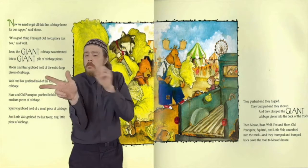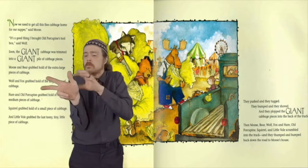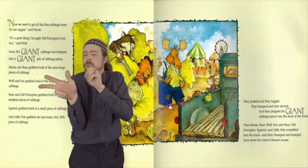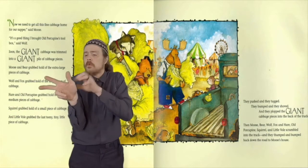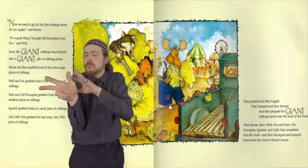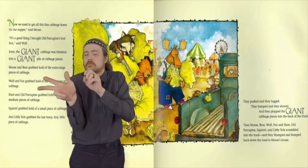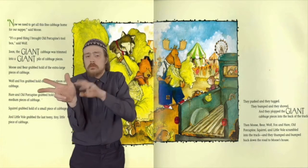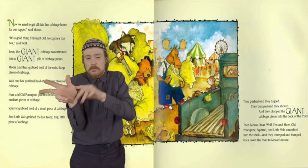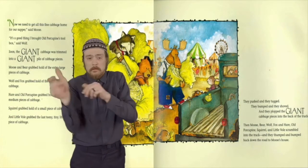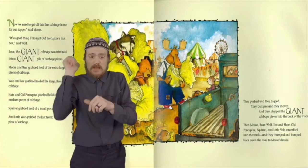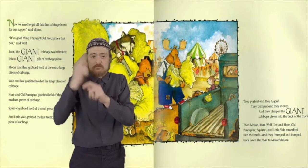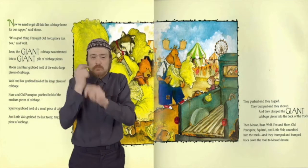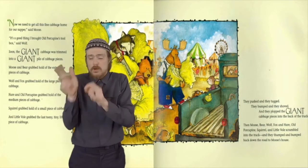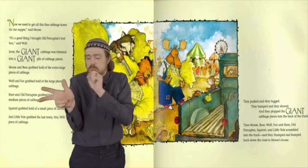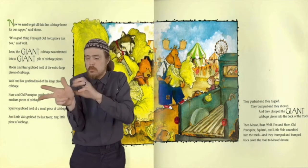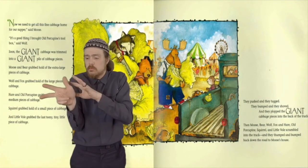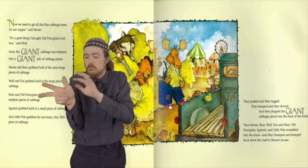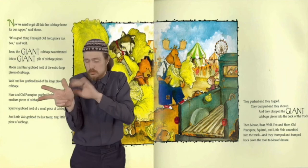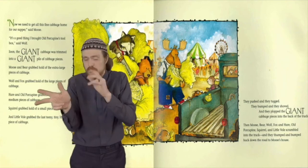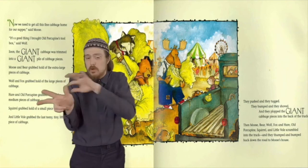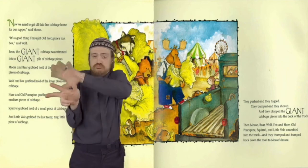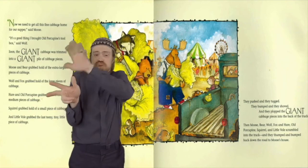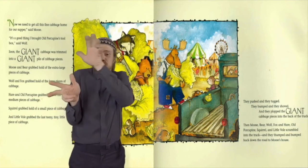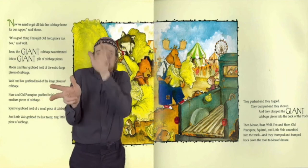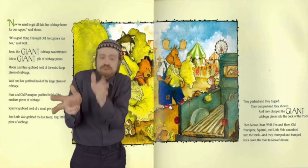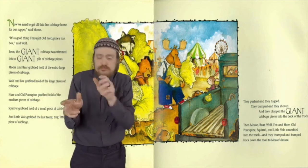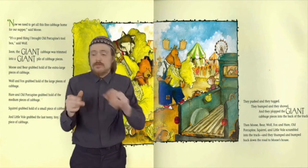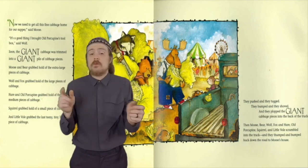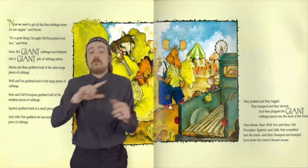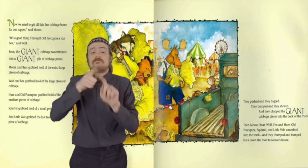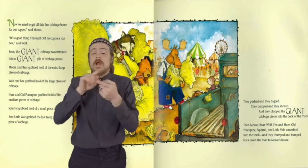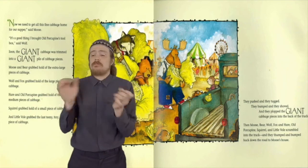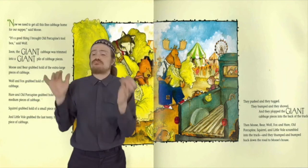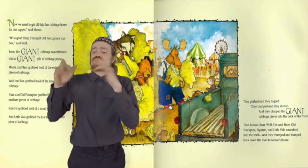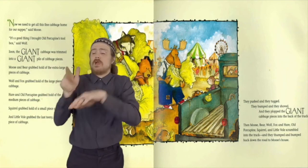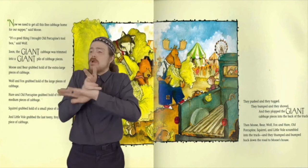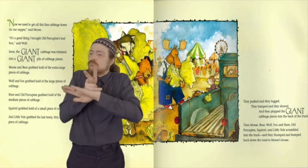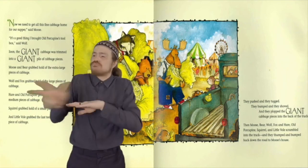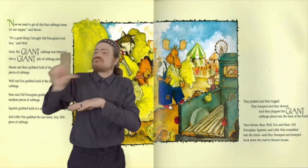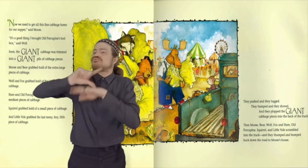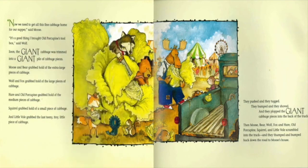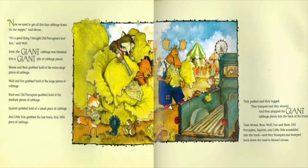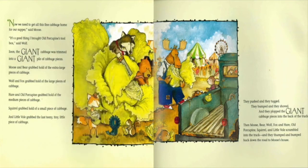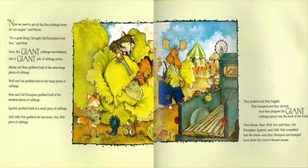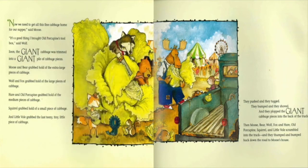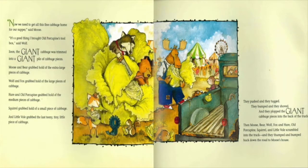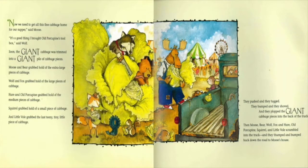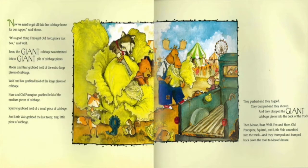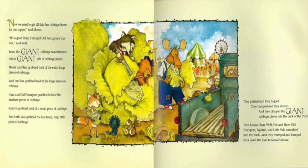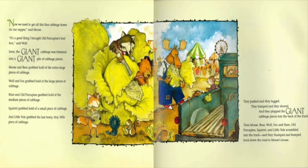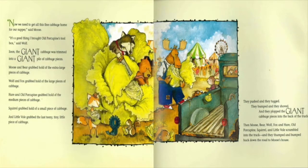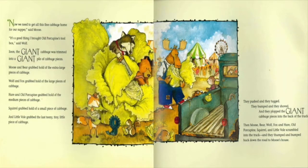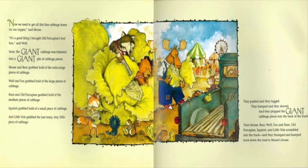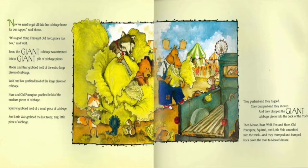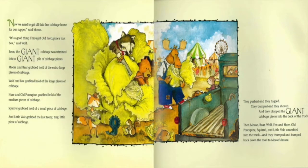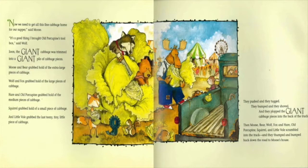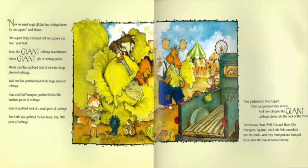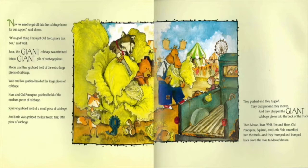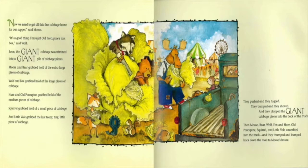little piece of cabbage. They pushed and they tugged. They bumped and they shoved. And they plopped the giant cabbage pieces